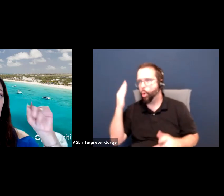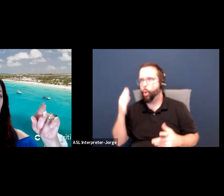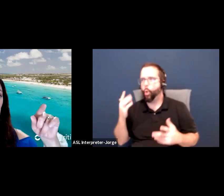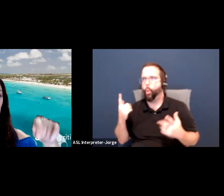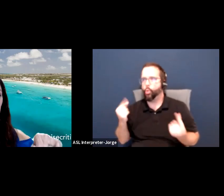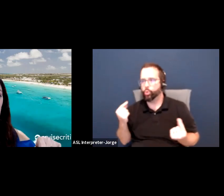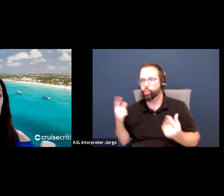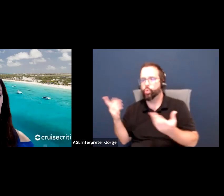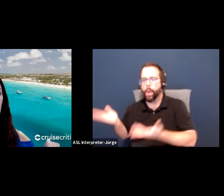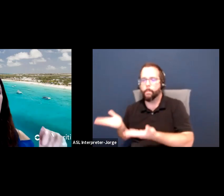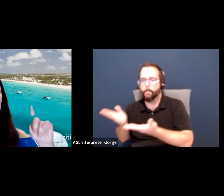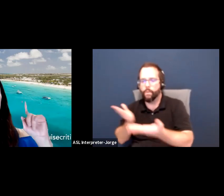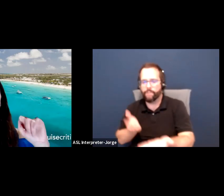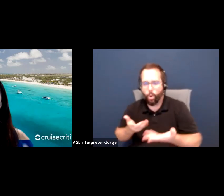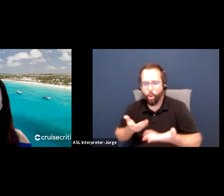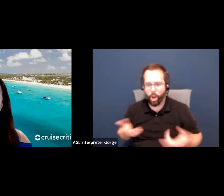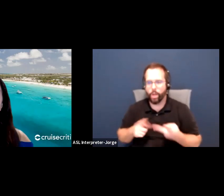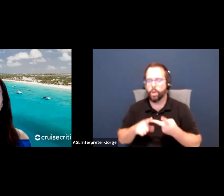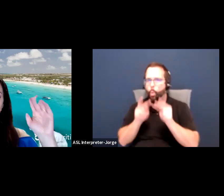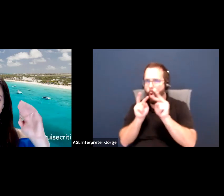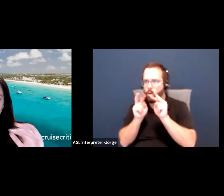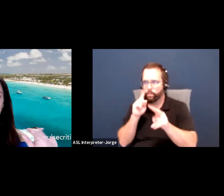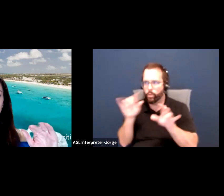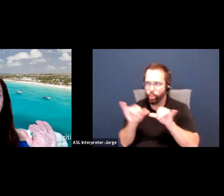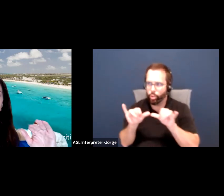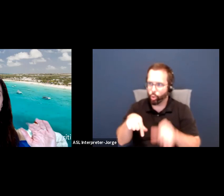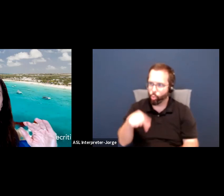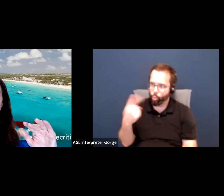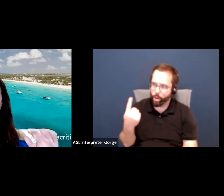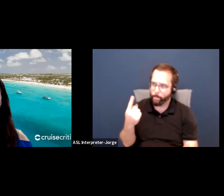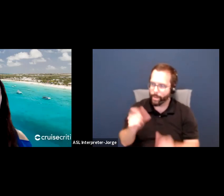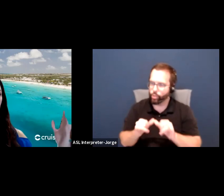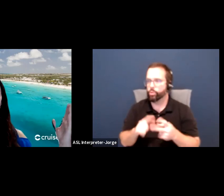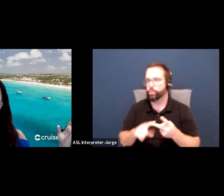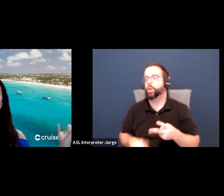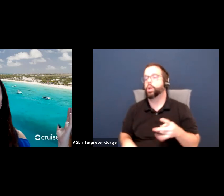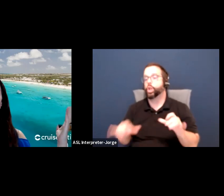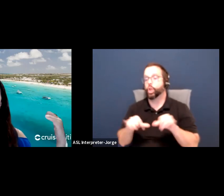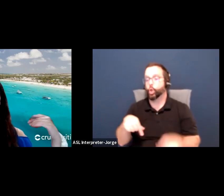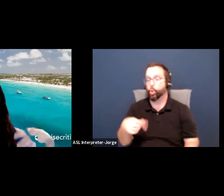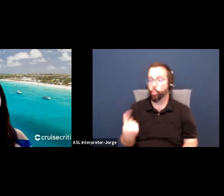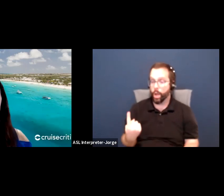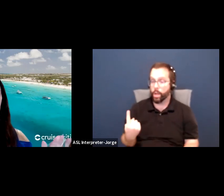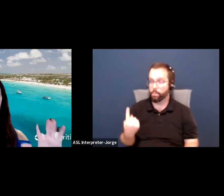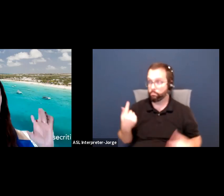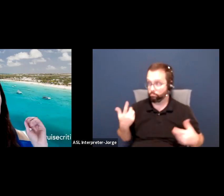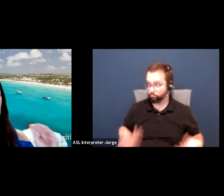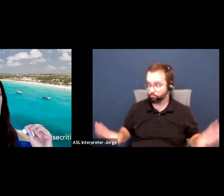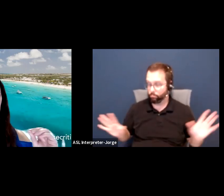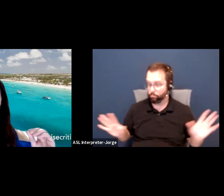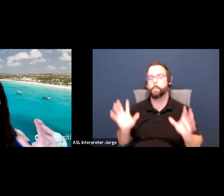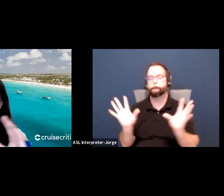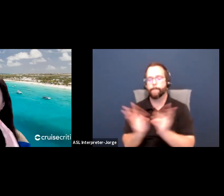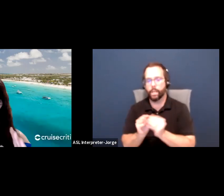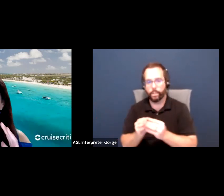watching for those Q1 measures. You meet after Q1 and you say, how did it go? You help each other. It's a